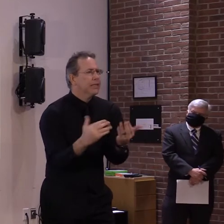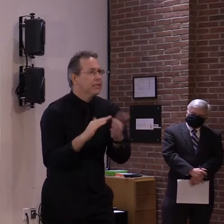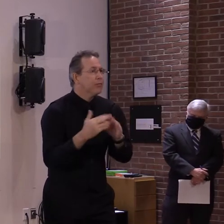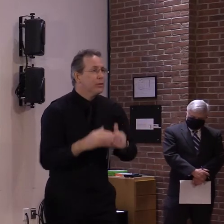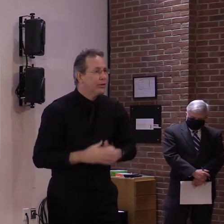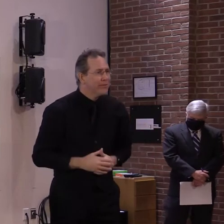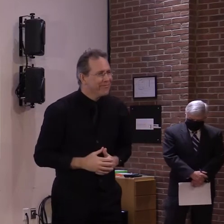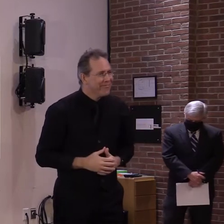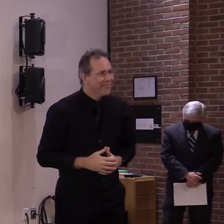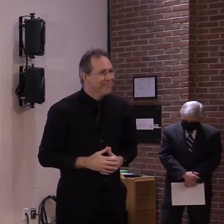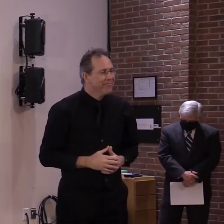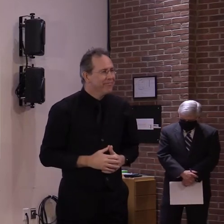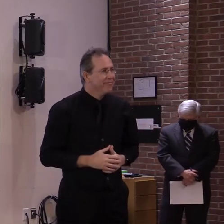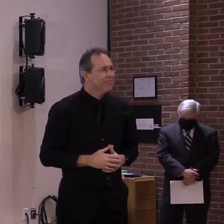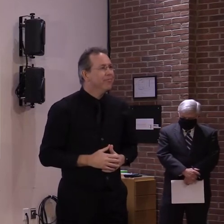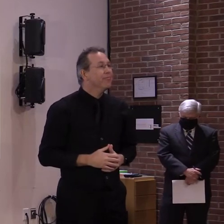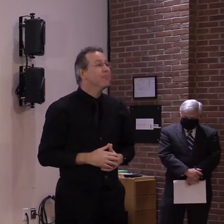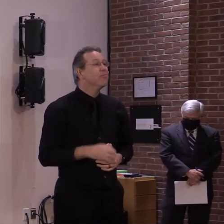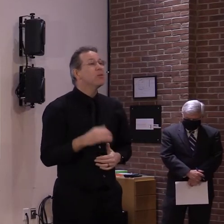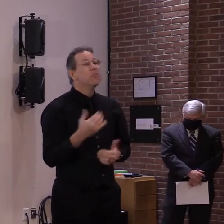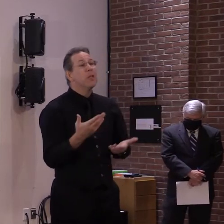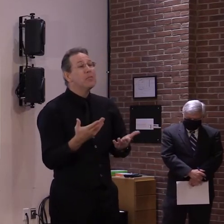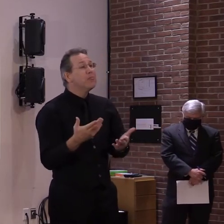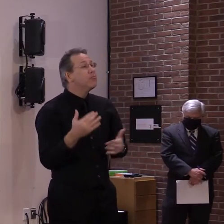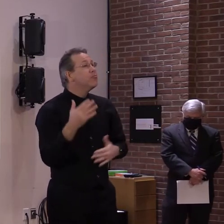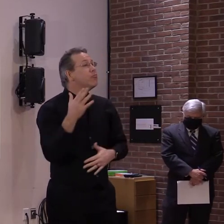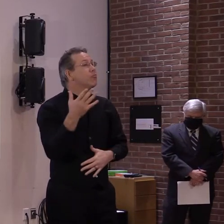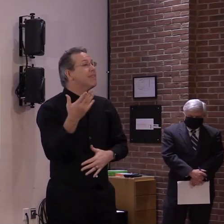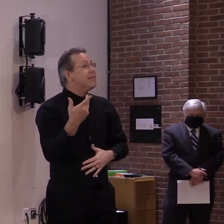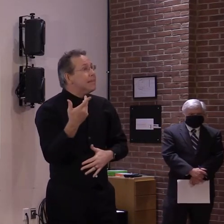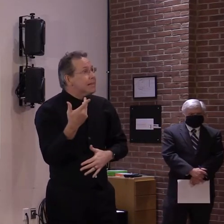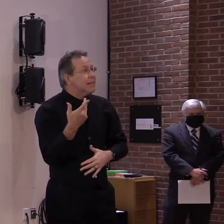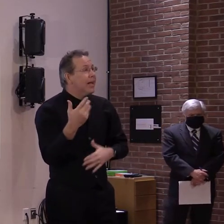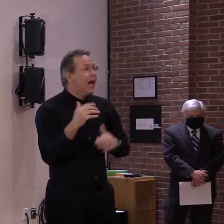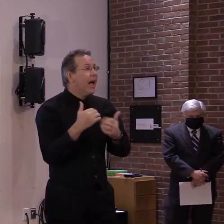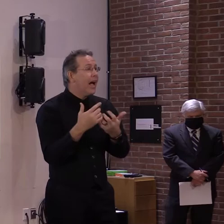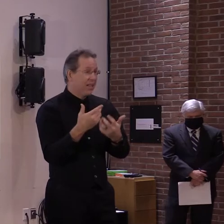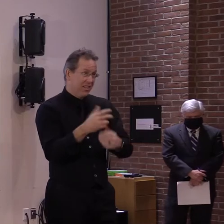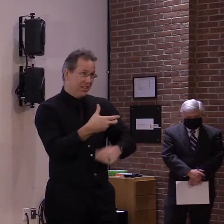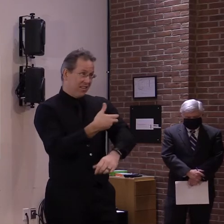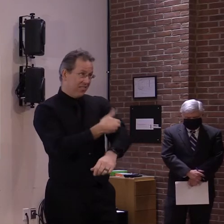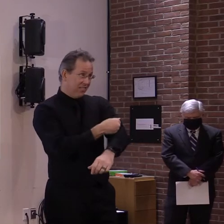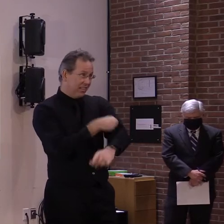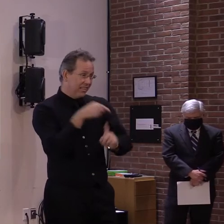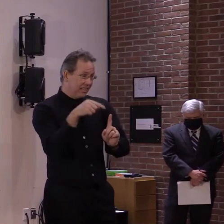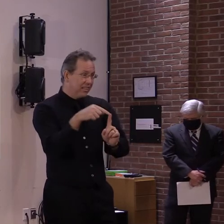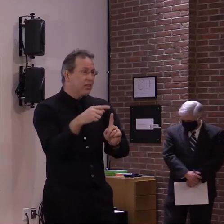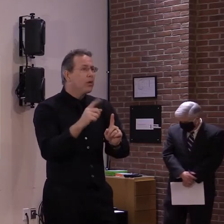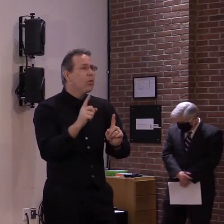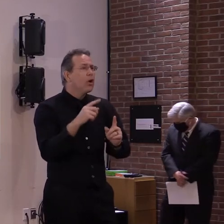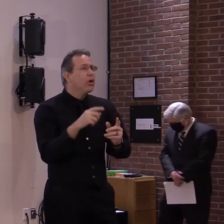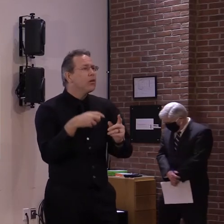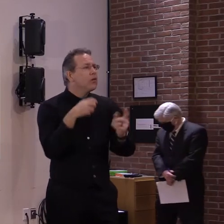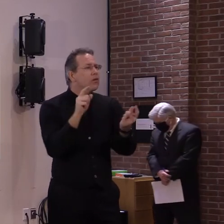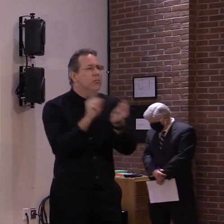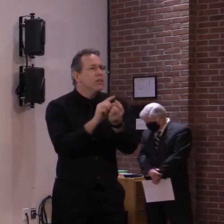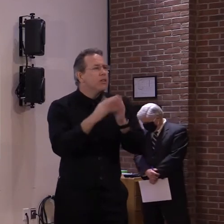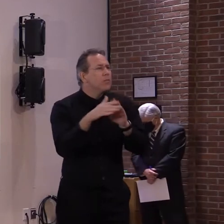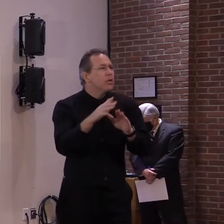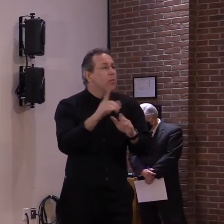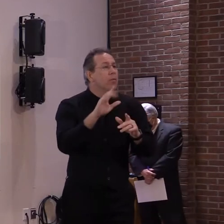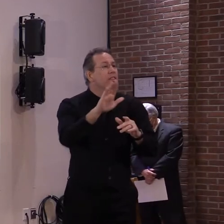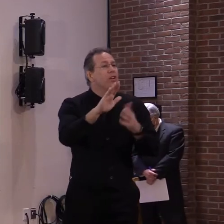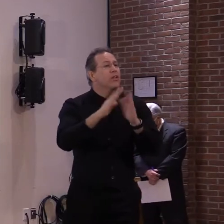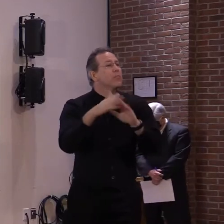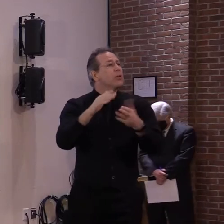requires providing vaccination opportunities within walking distance within neighborhoods